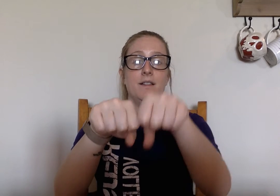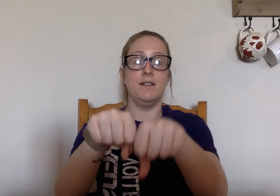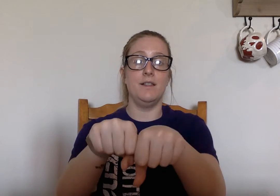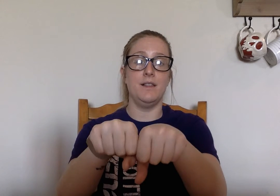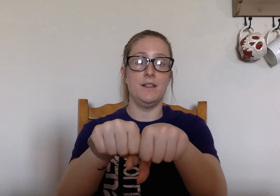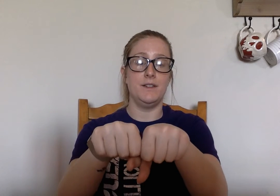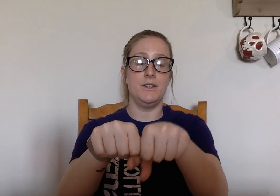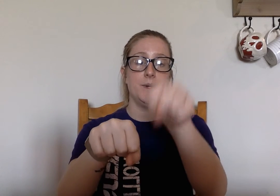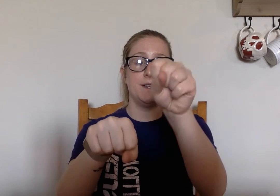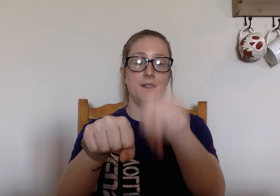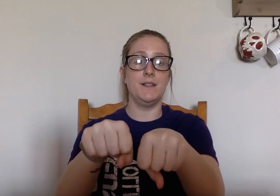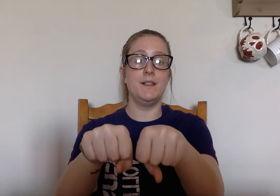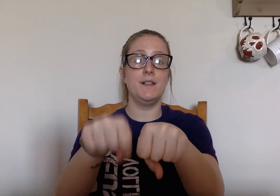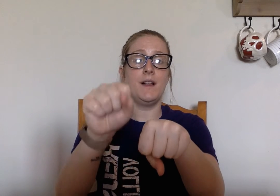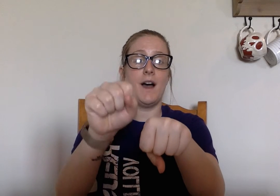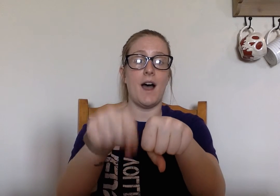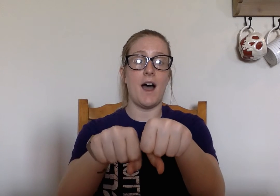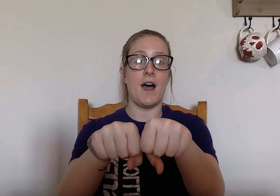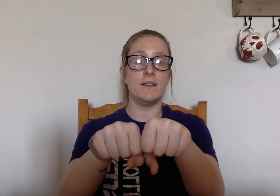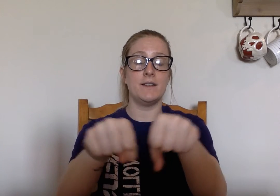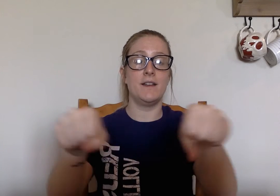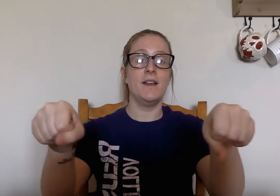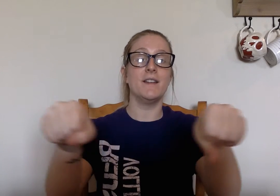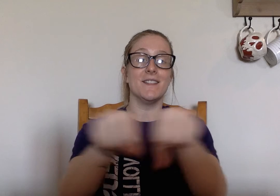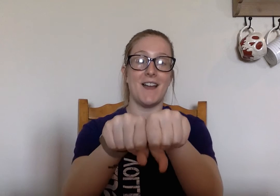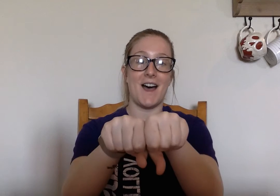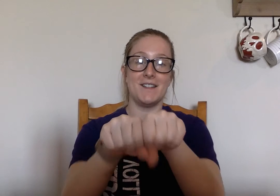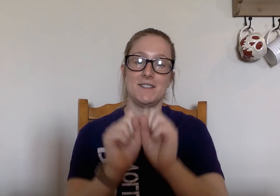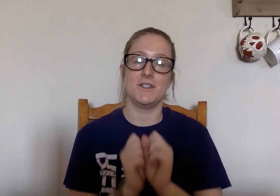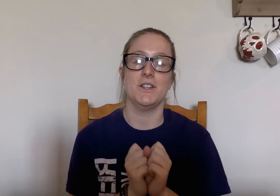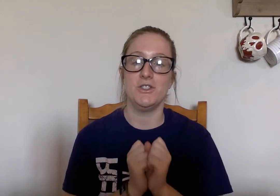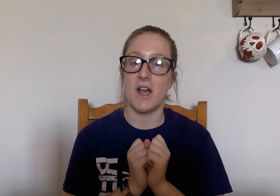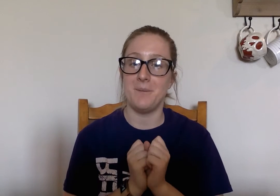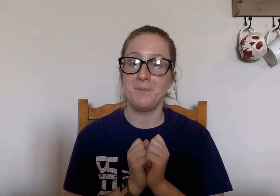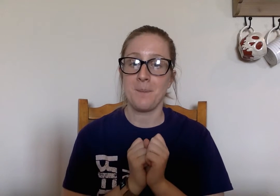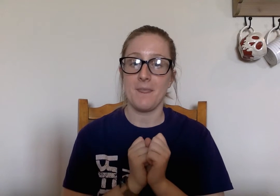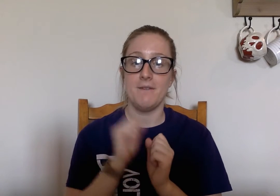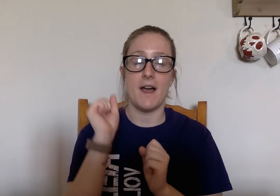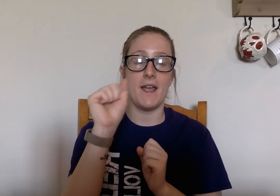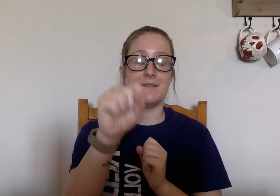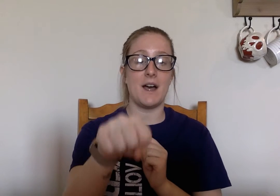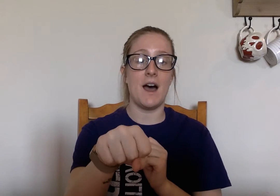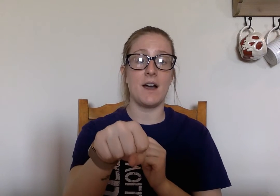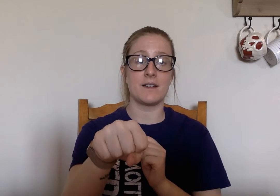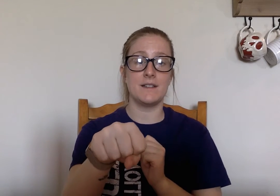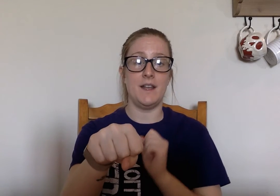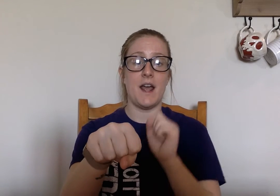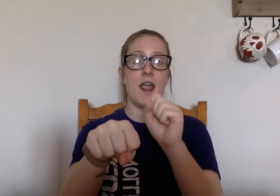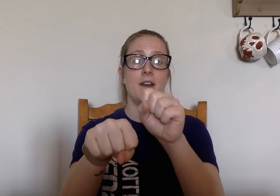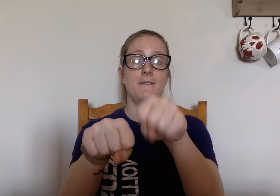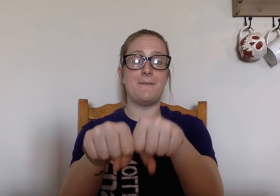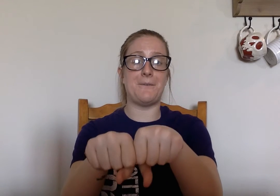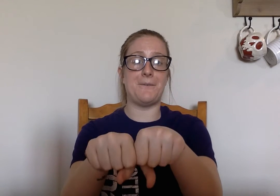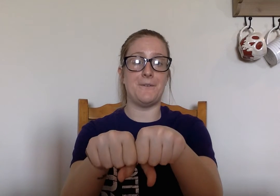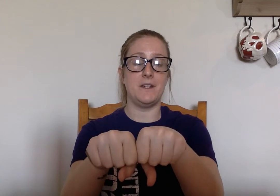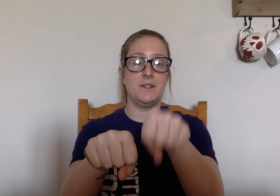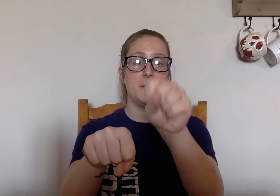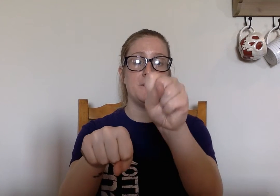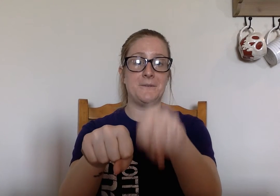L to it. L, ought, lot. Good job. If I have ox, and I add F to it.